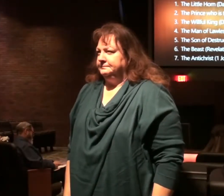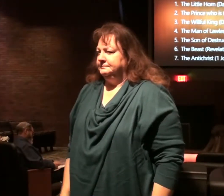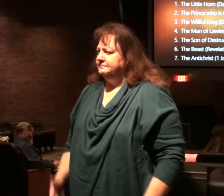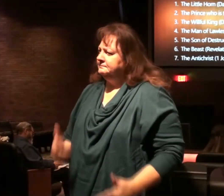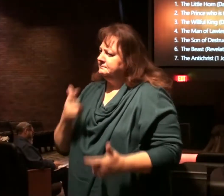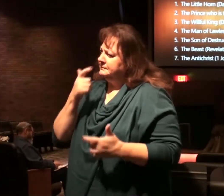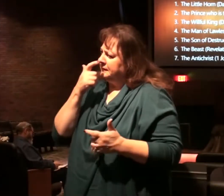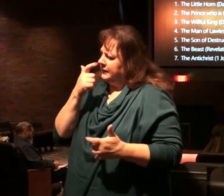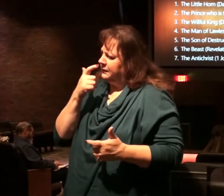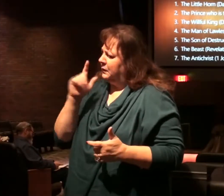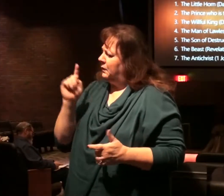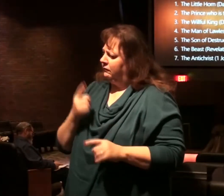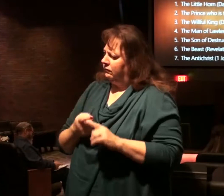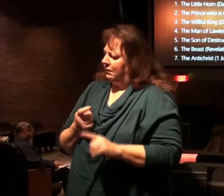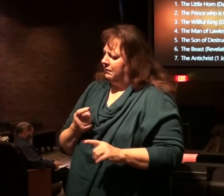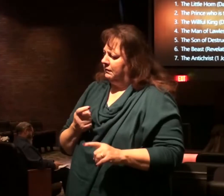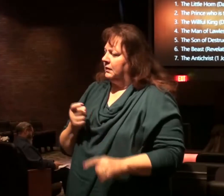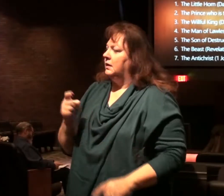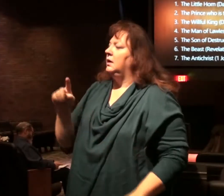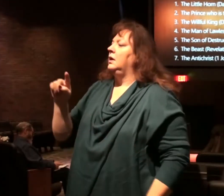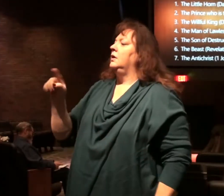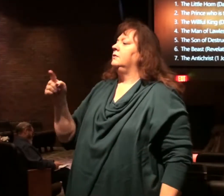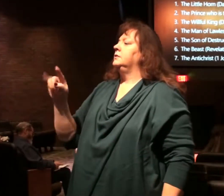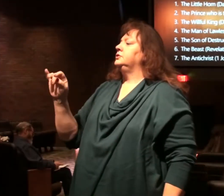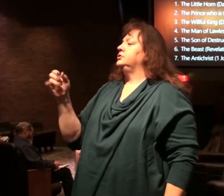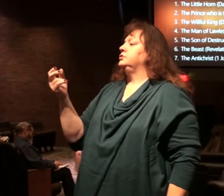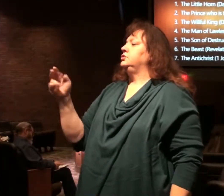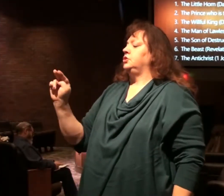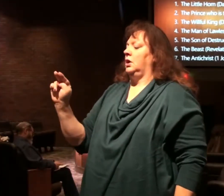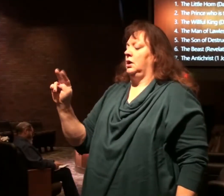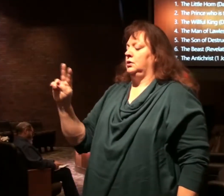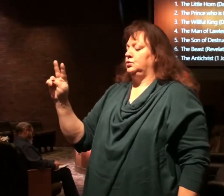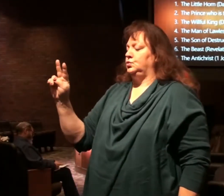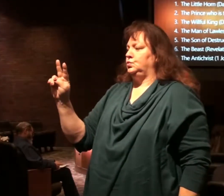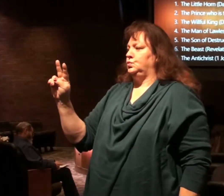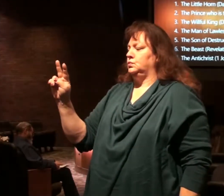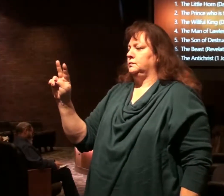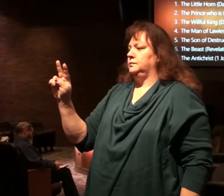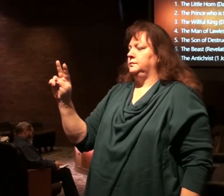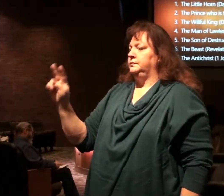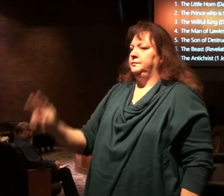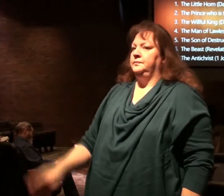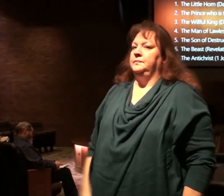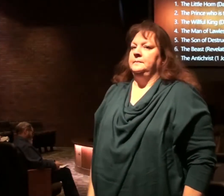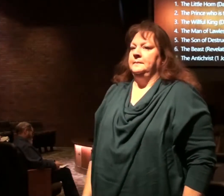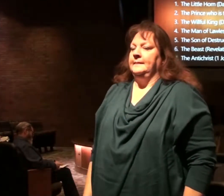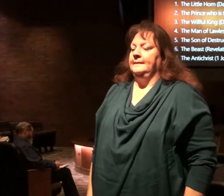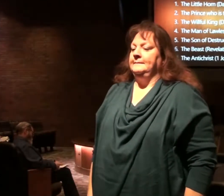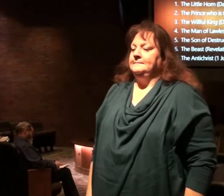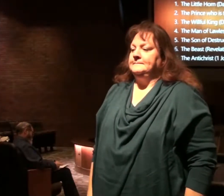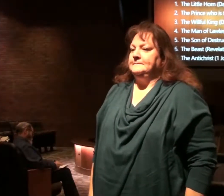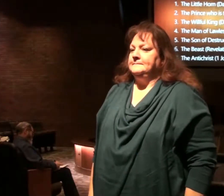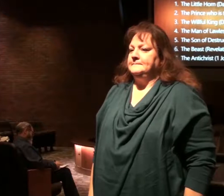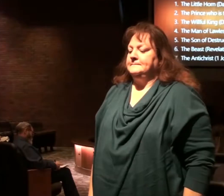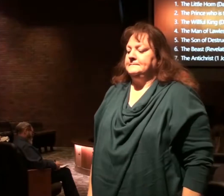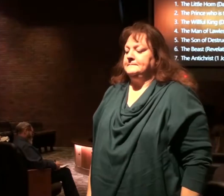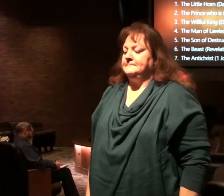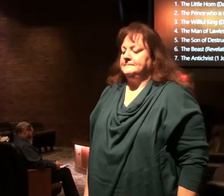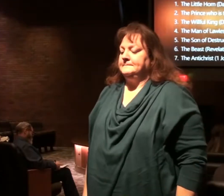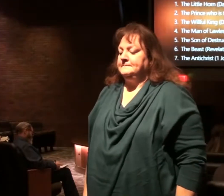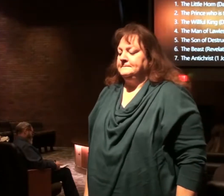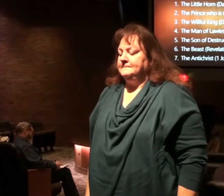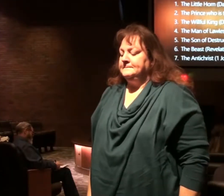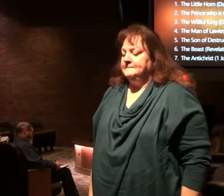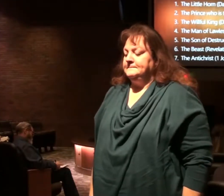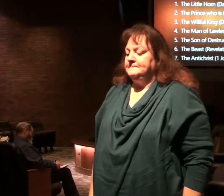interesting where it comes out. Come to 1 John chapter 2. That's just the book of Revelation. 1 John